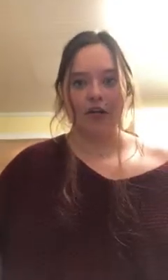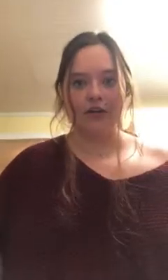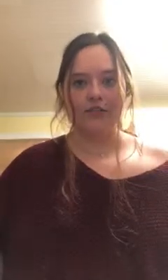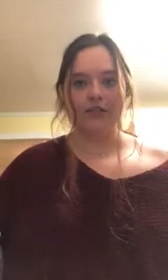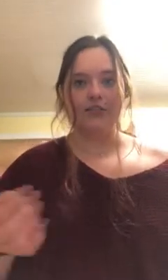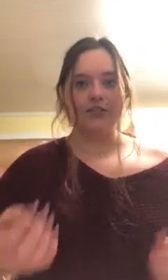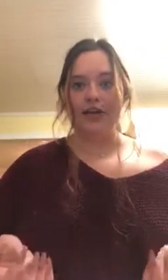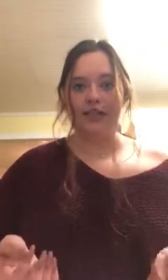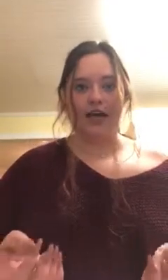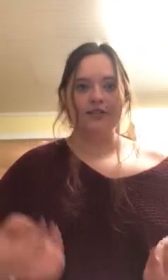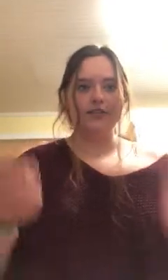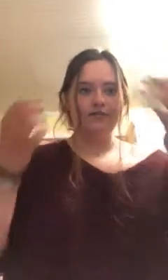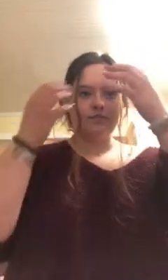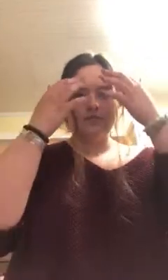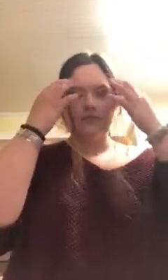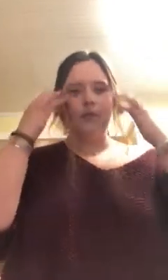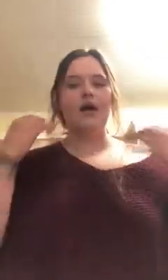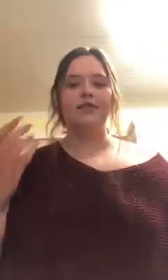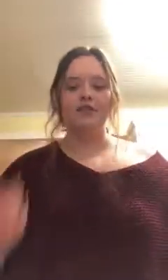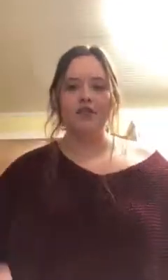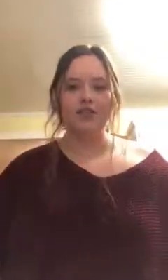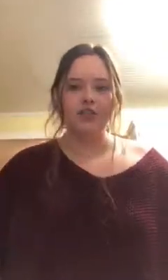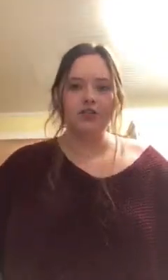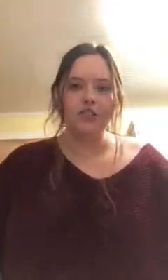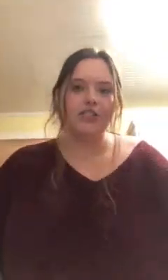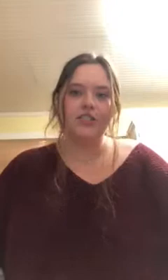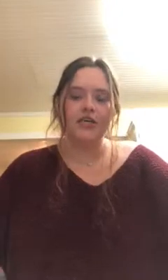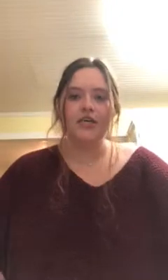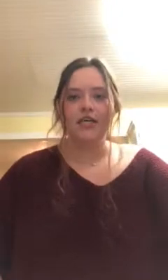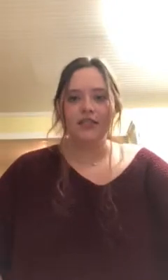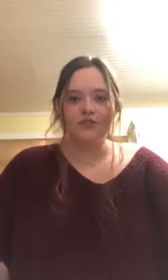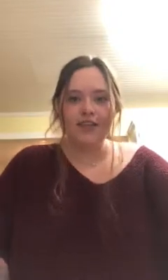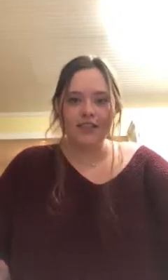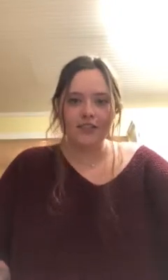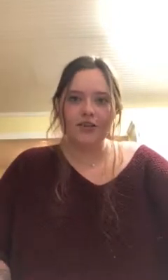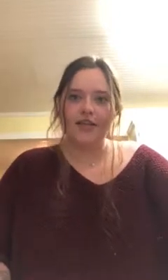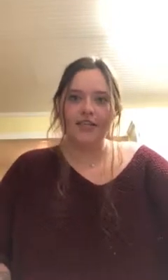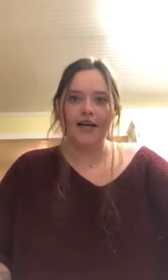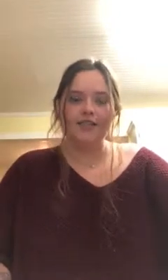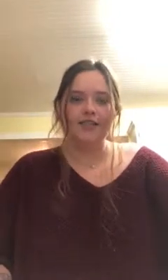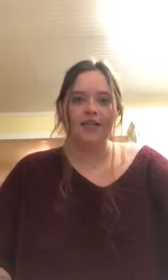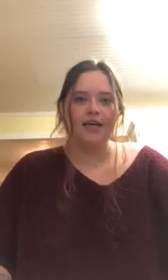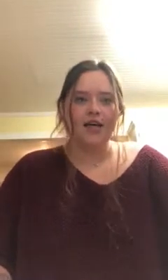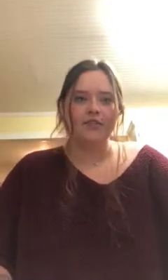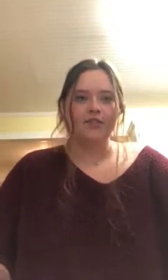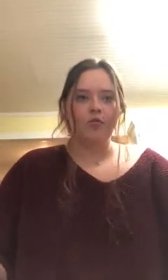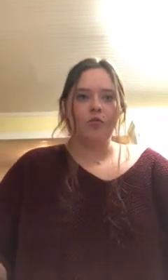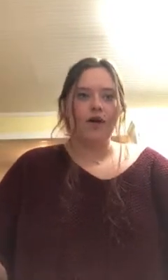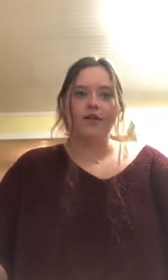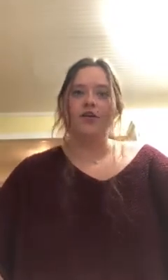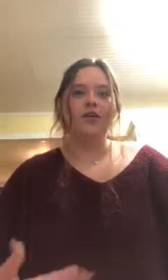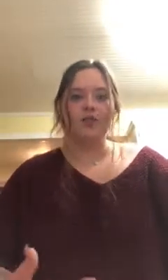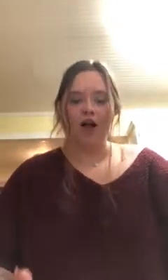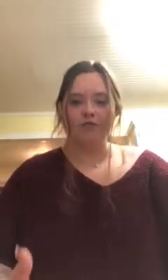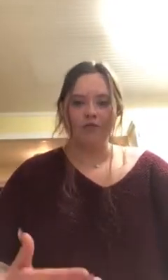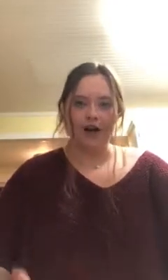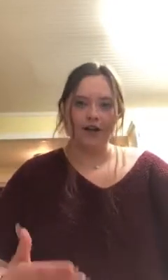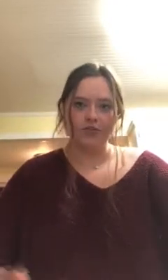in student debts. Okay so some of the solutions to fixing student debts is number one you can apply for financial